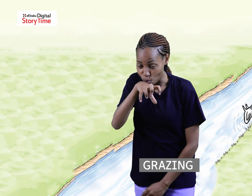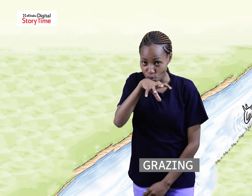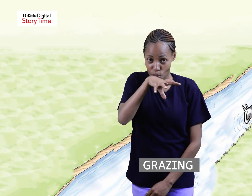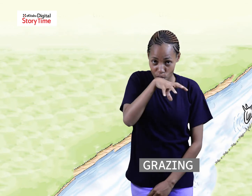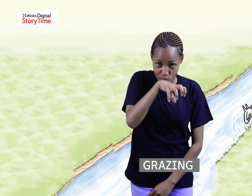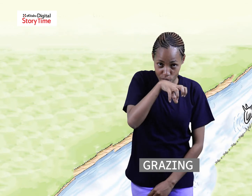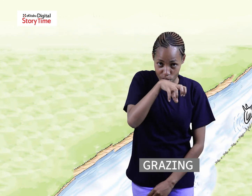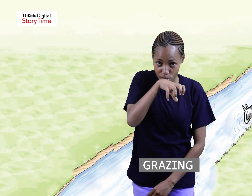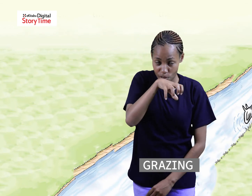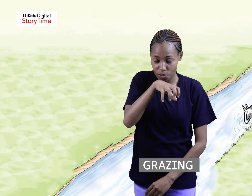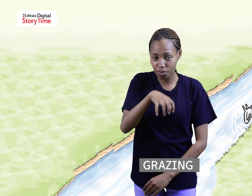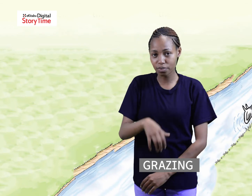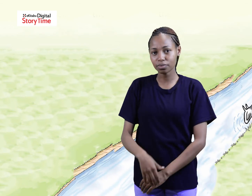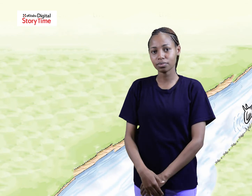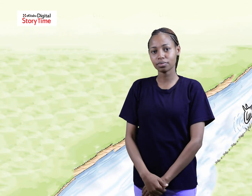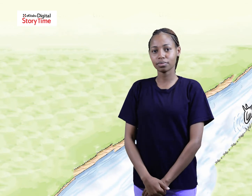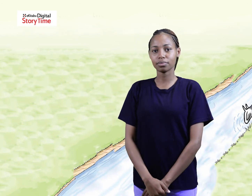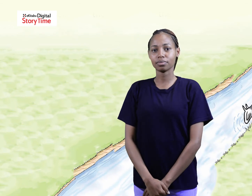grazing